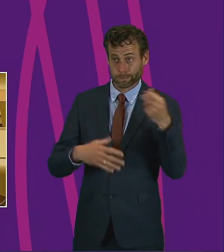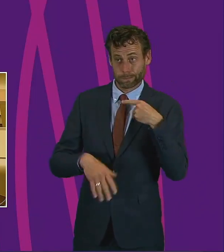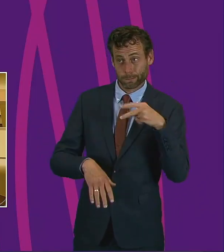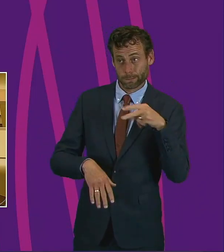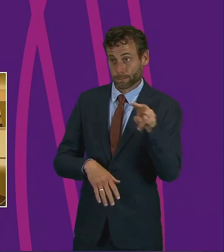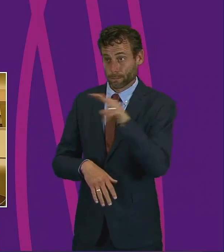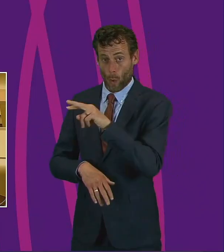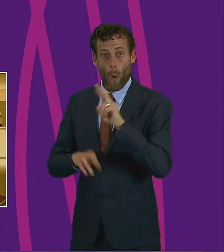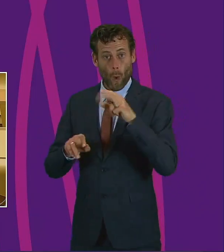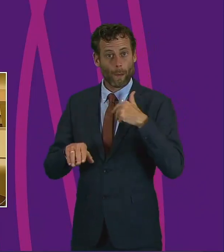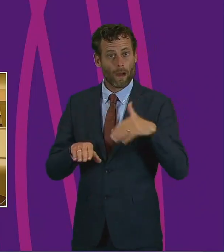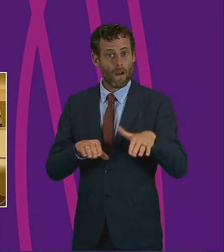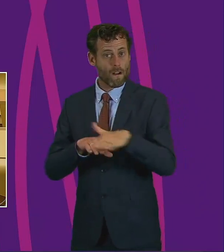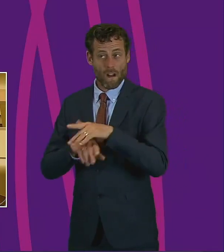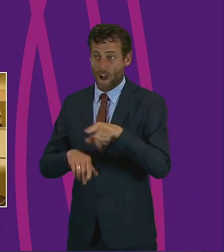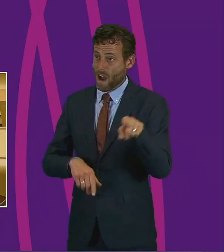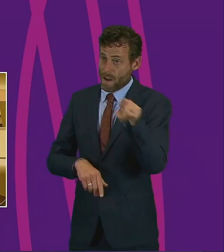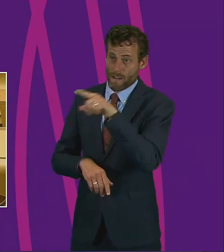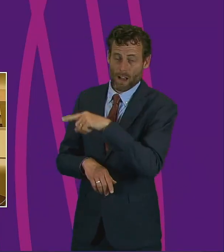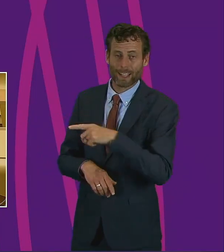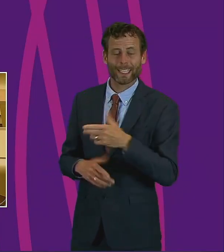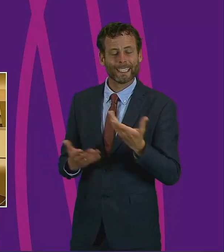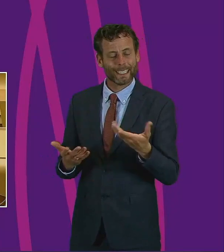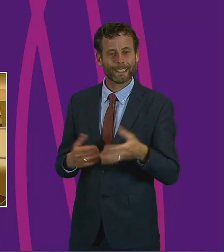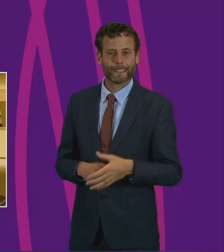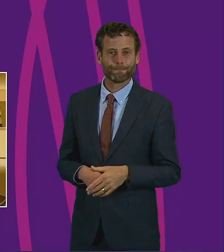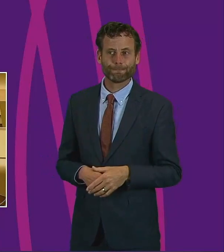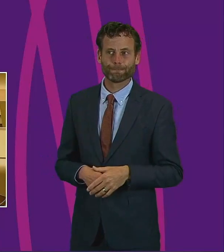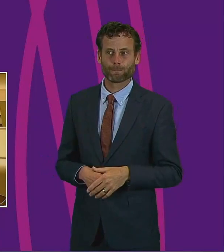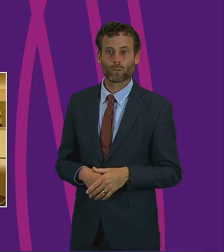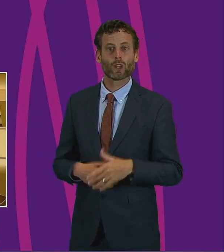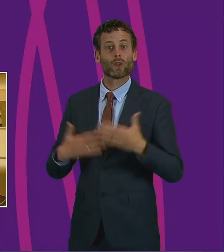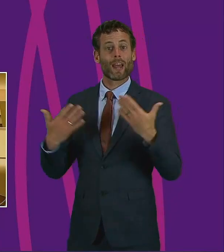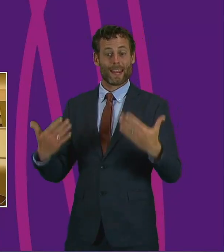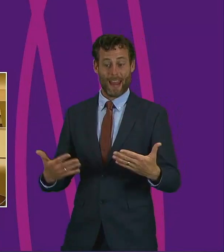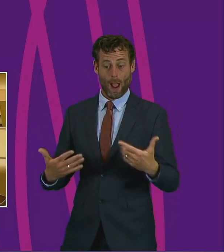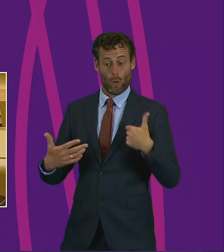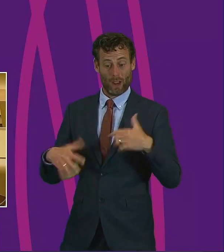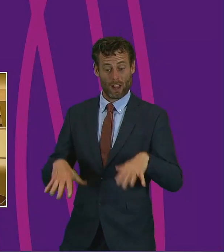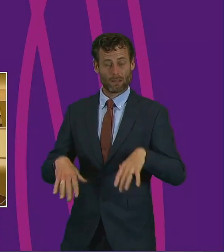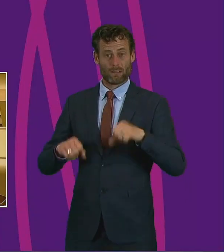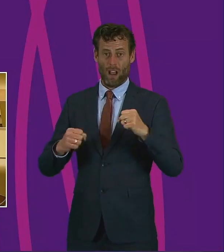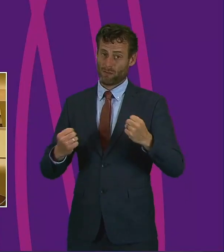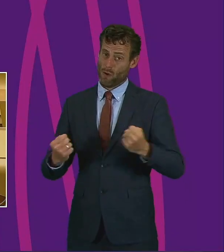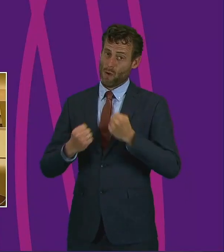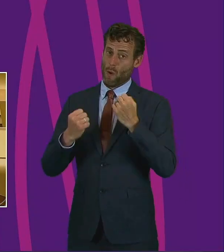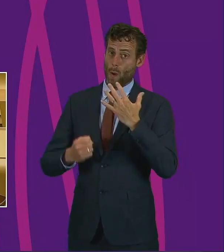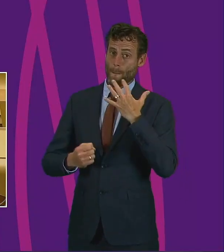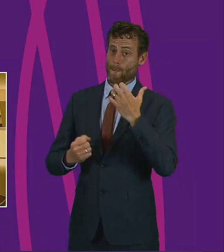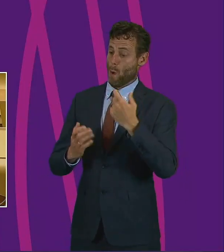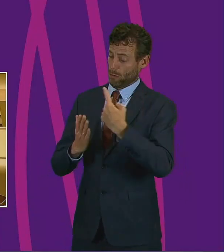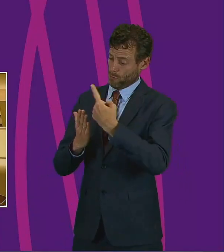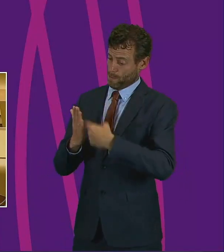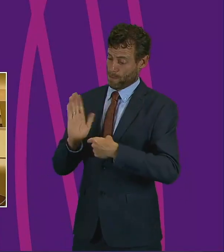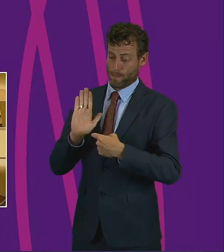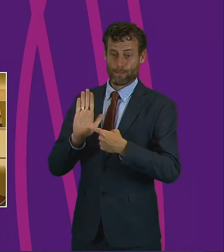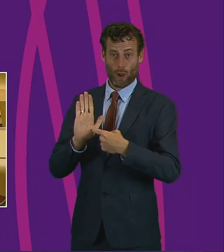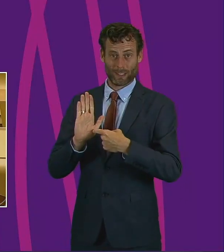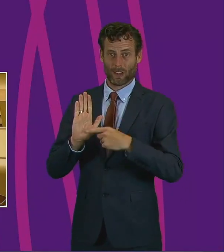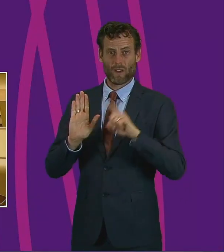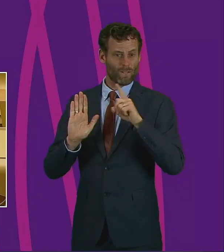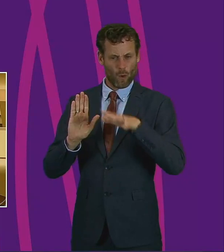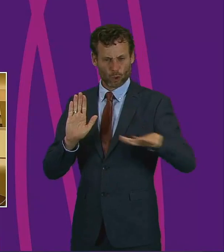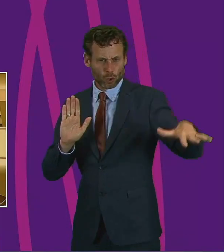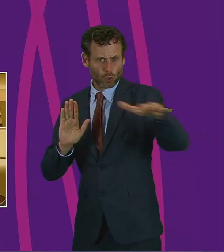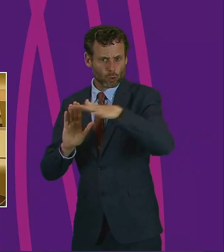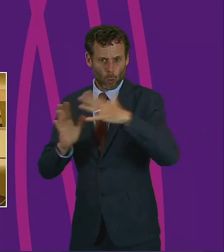during the debate. I would say that we are launching today a bold policy and practice platform for social renewal, one which